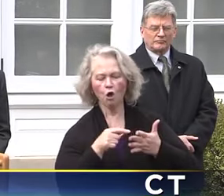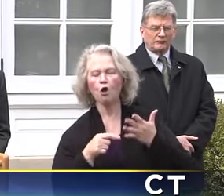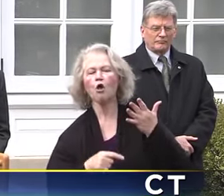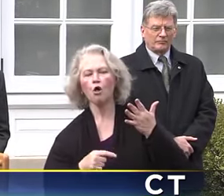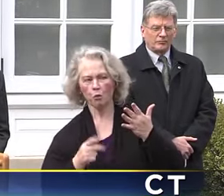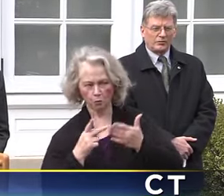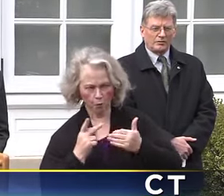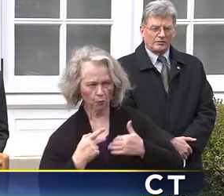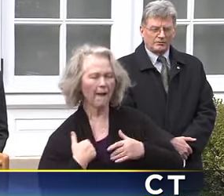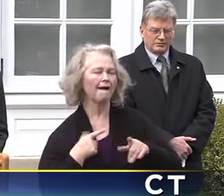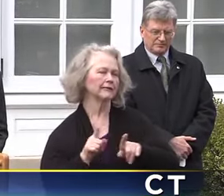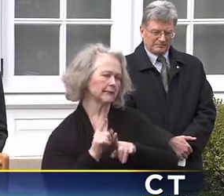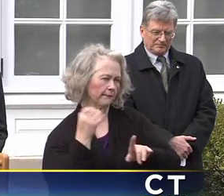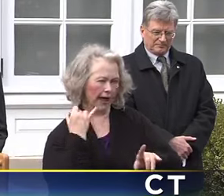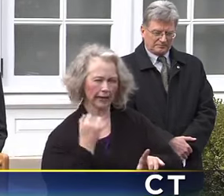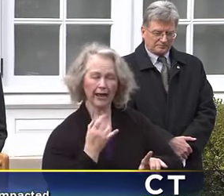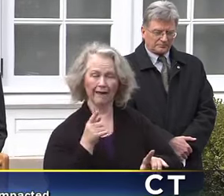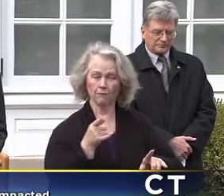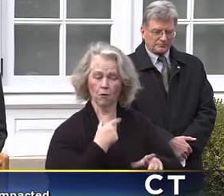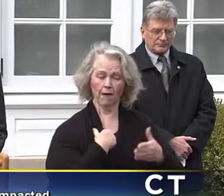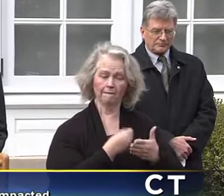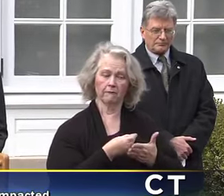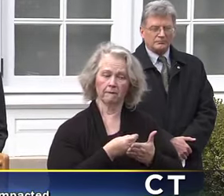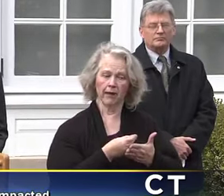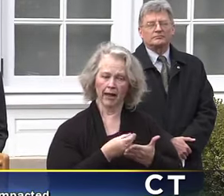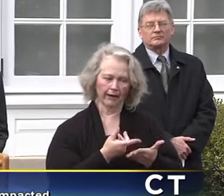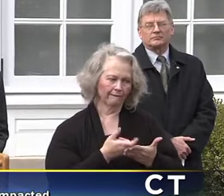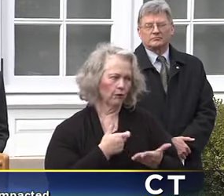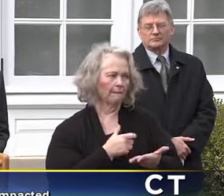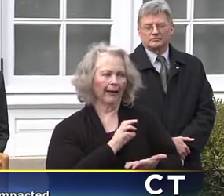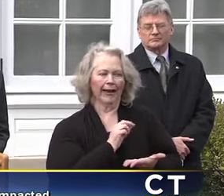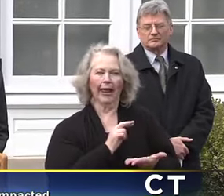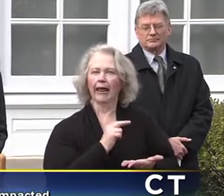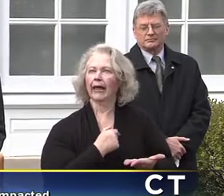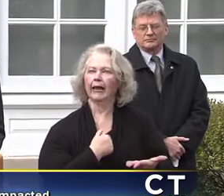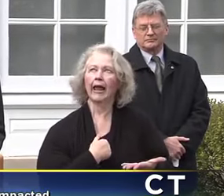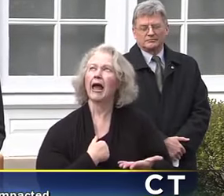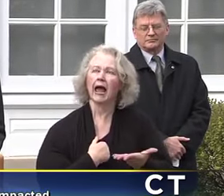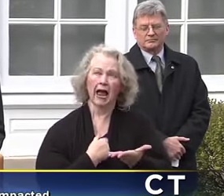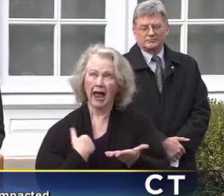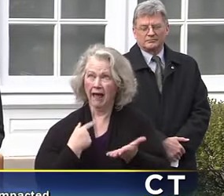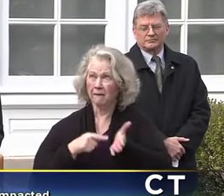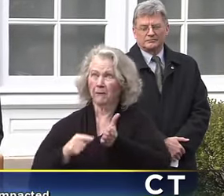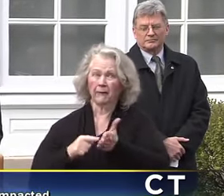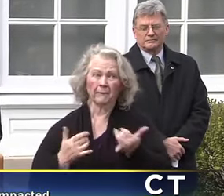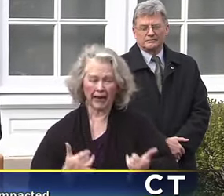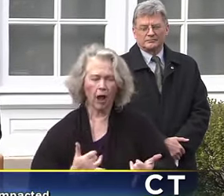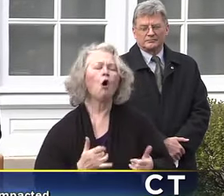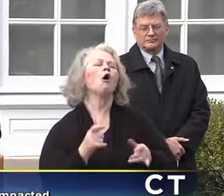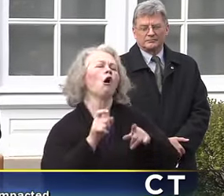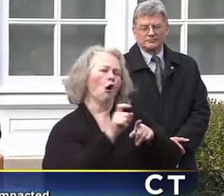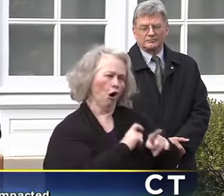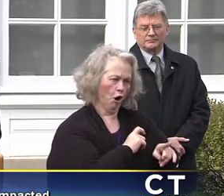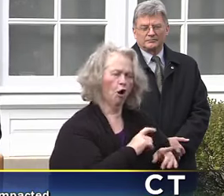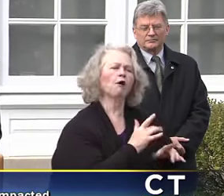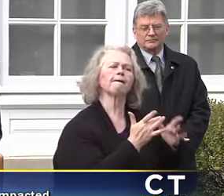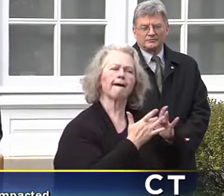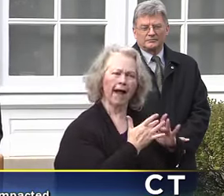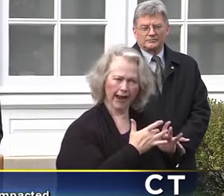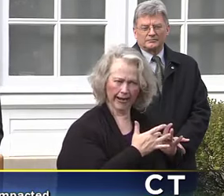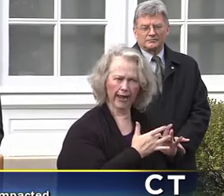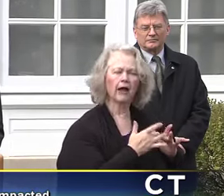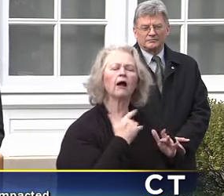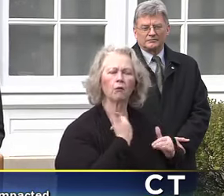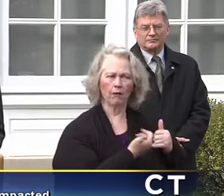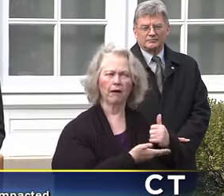you have funds from the state of Connecticut and you're experiencing financial hardship, you should be talking to DECD or your lender. Today